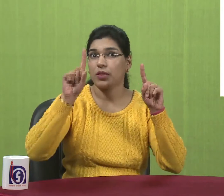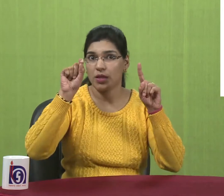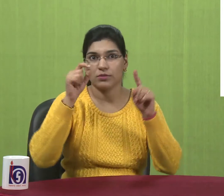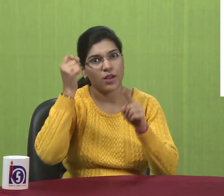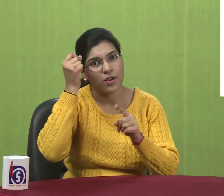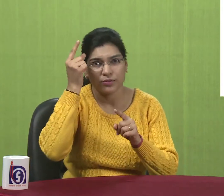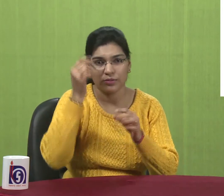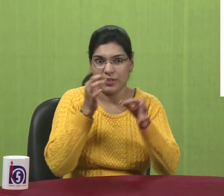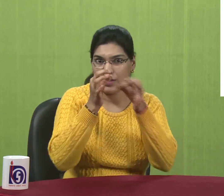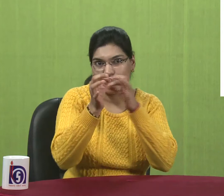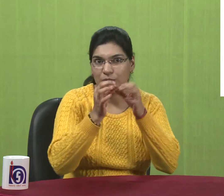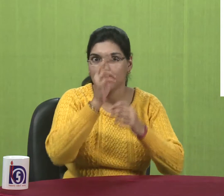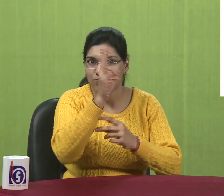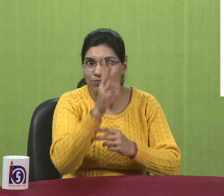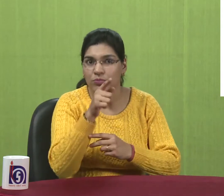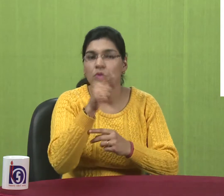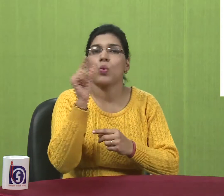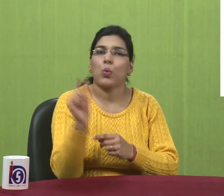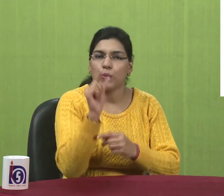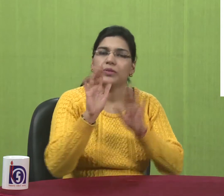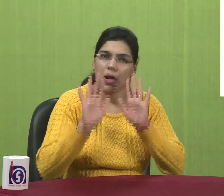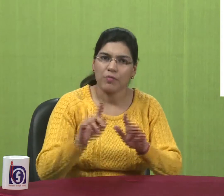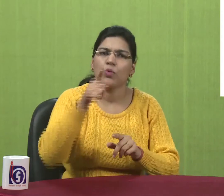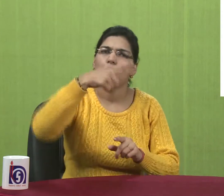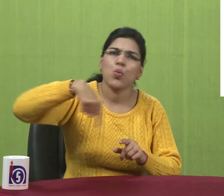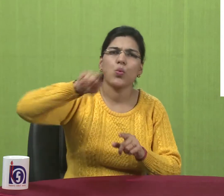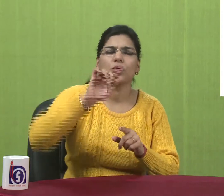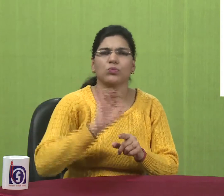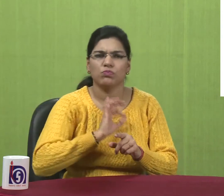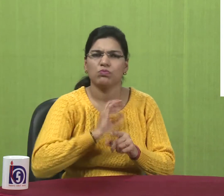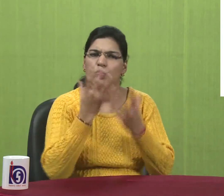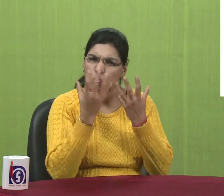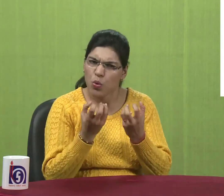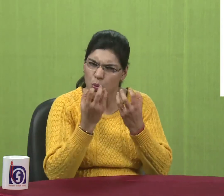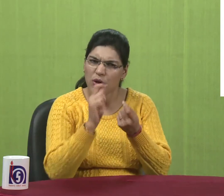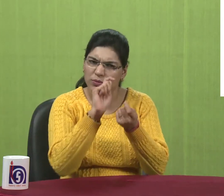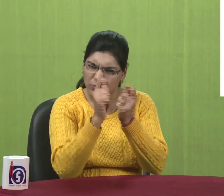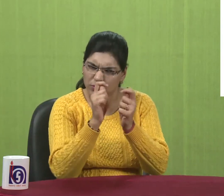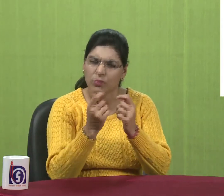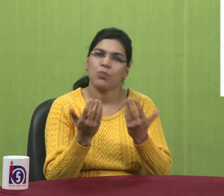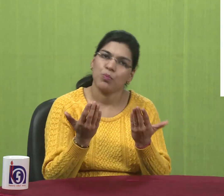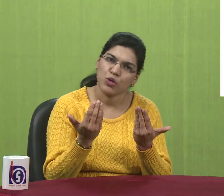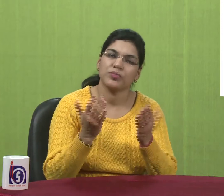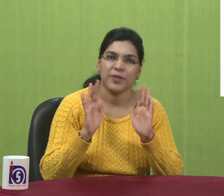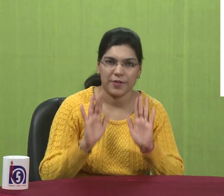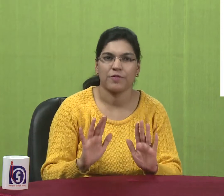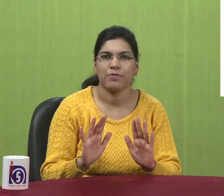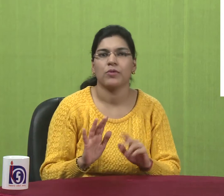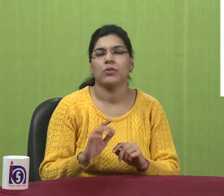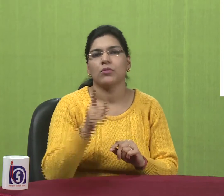So you see that. You understand from first to tenth point. And if you want to apply it to your computer.